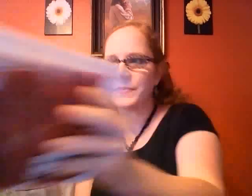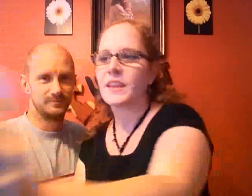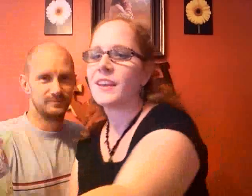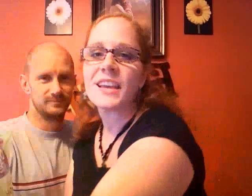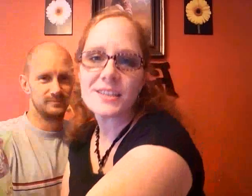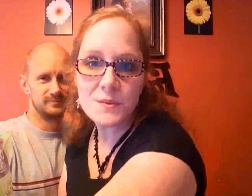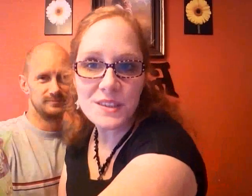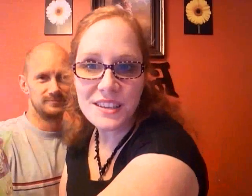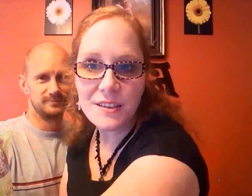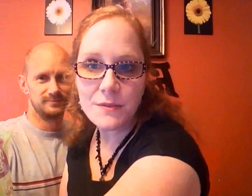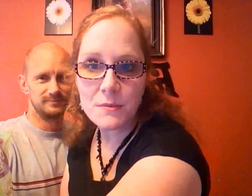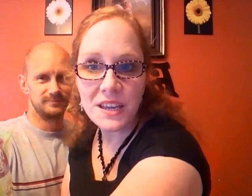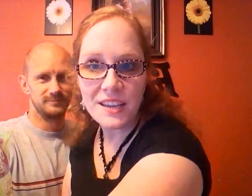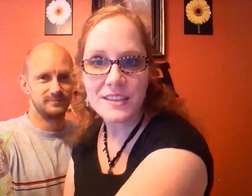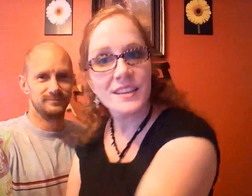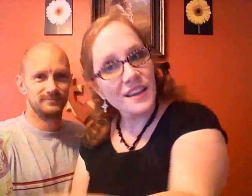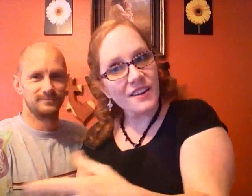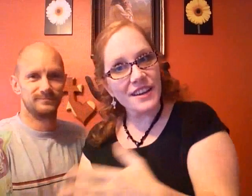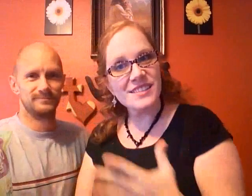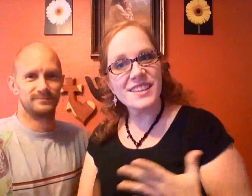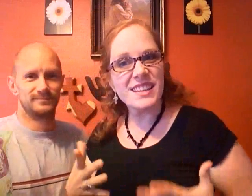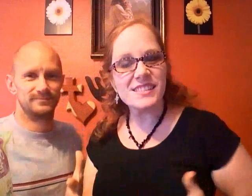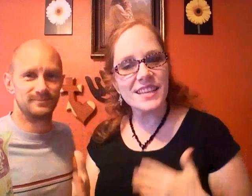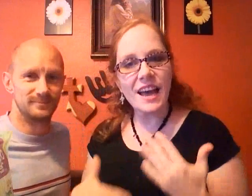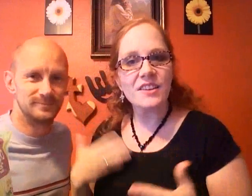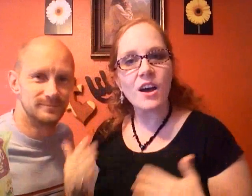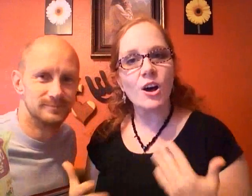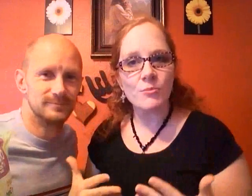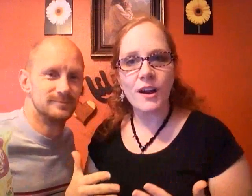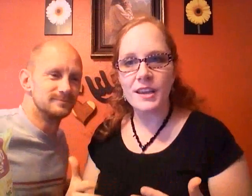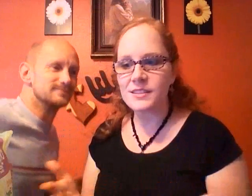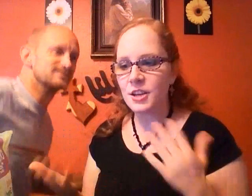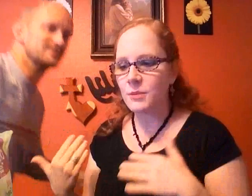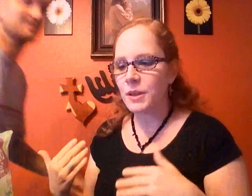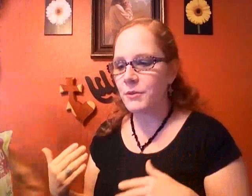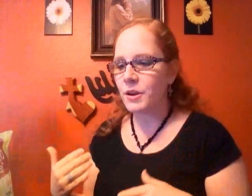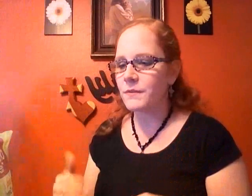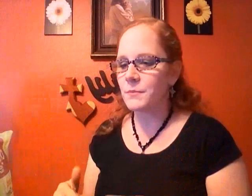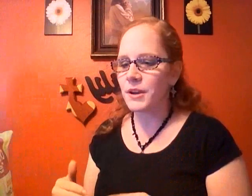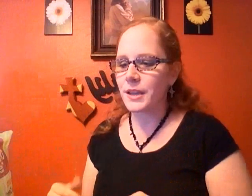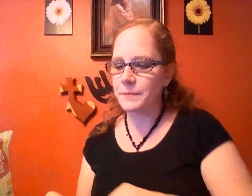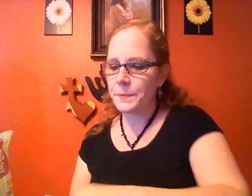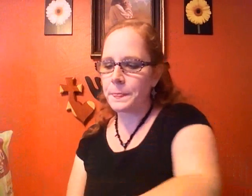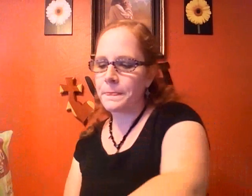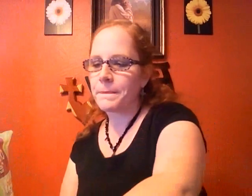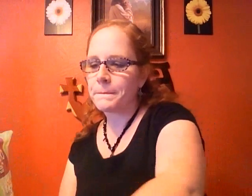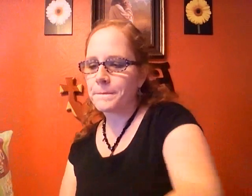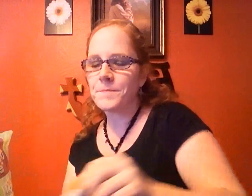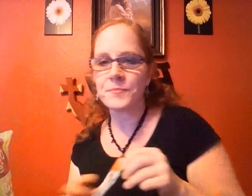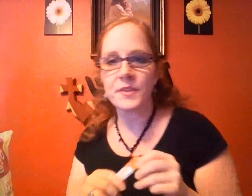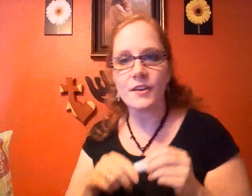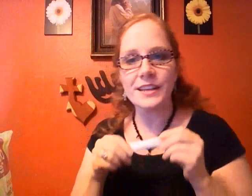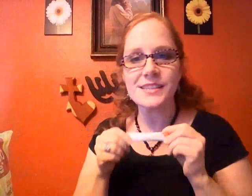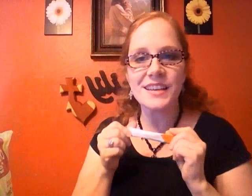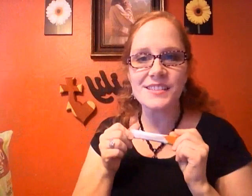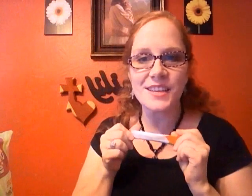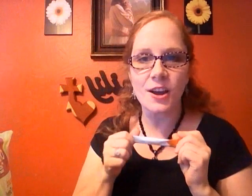it just wasn't good for me all right so you can see how not all products are gonna be thrown off the market all right so here's an